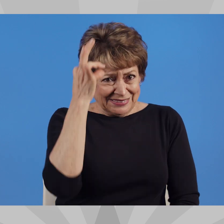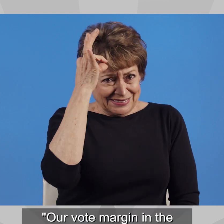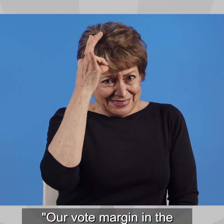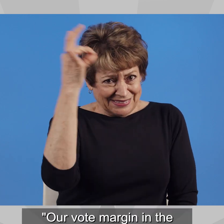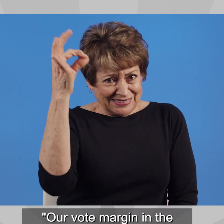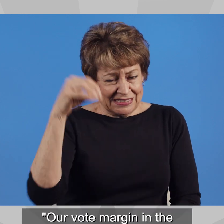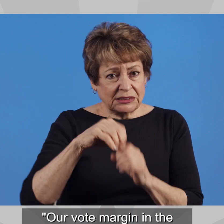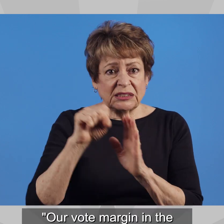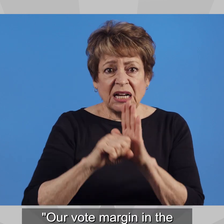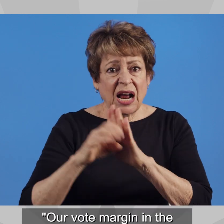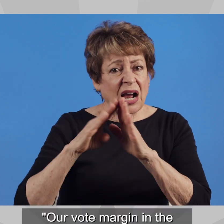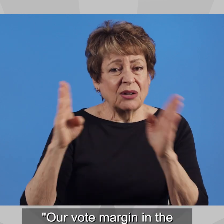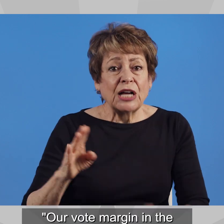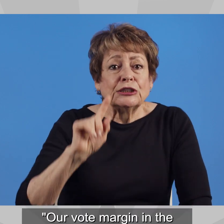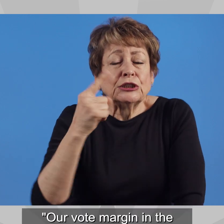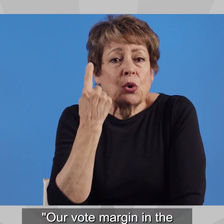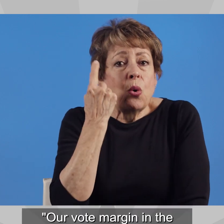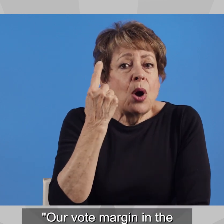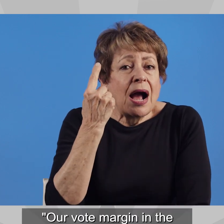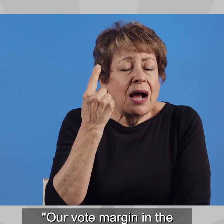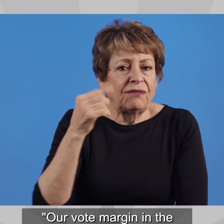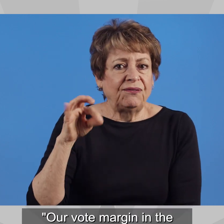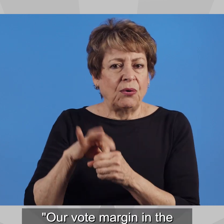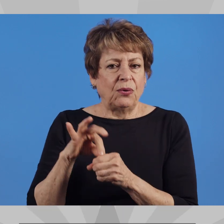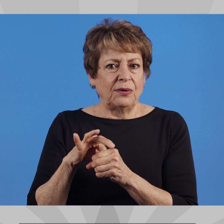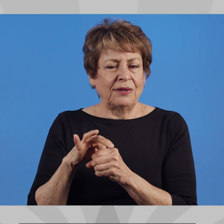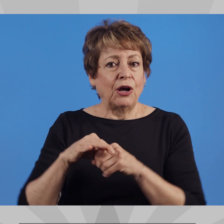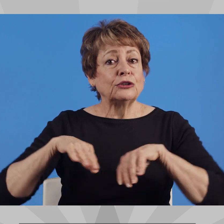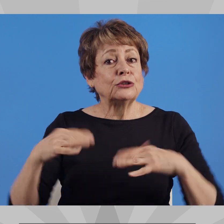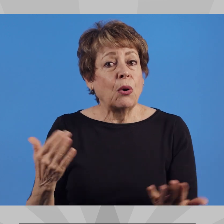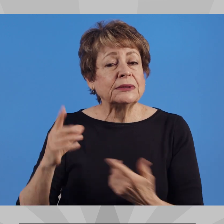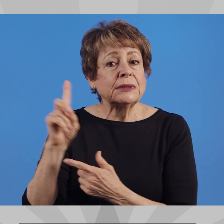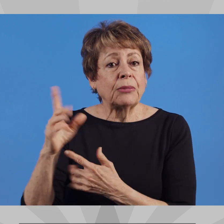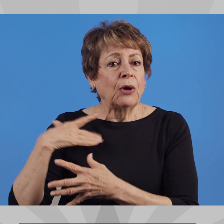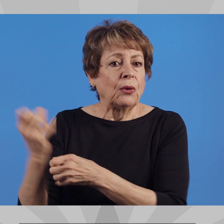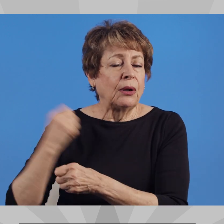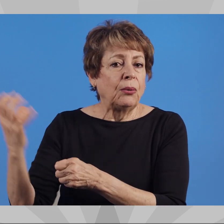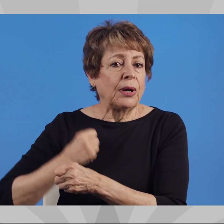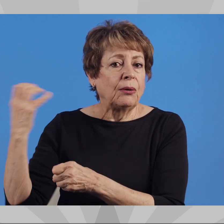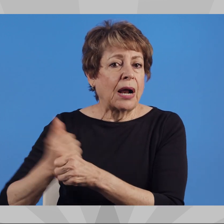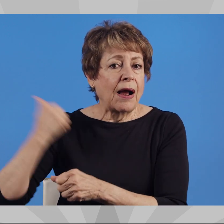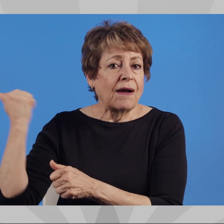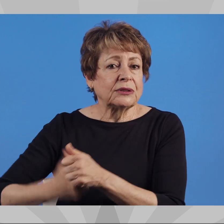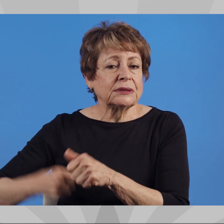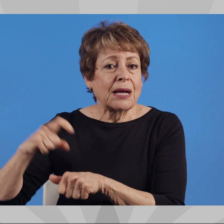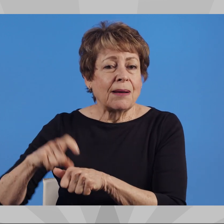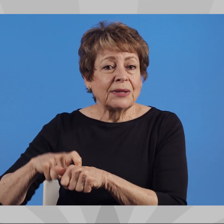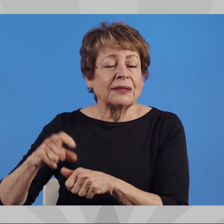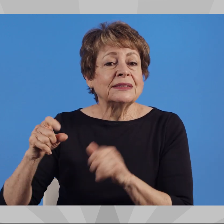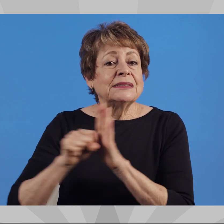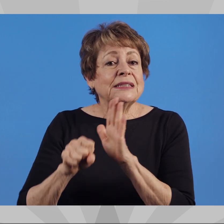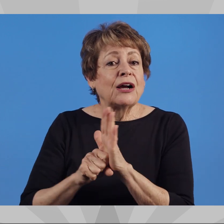Our vote margin in the State House is just one vote, so Democrats win every time a state representative